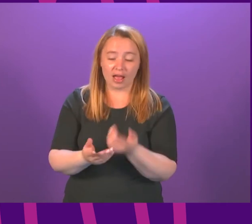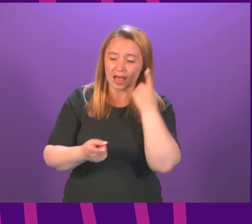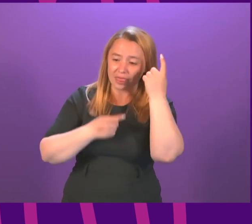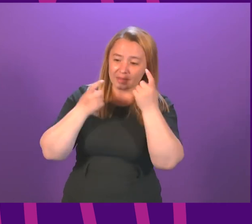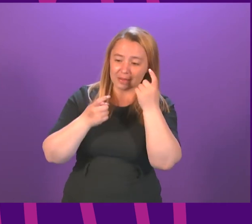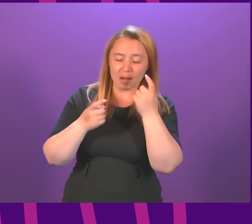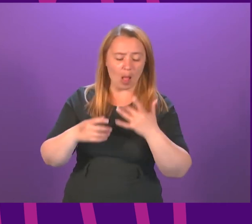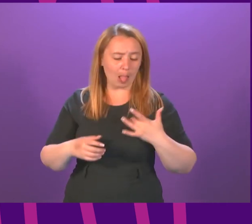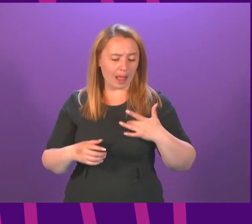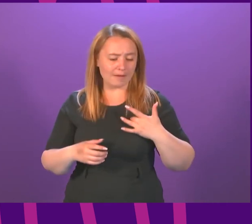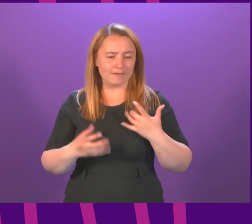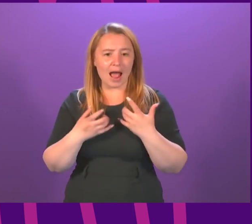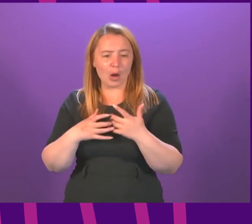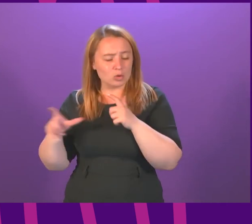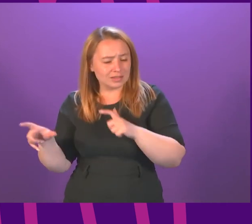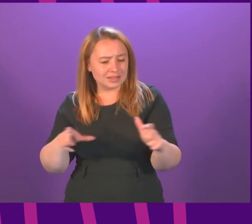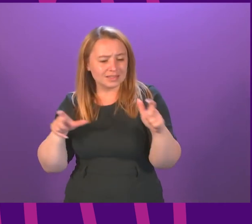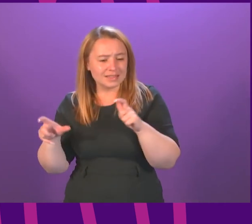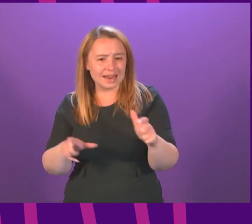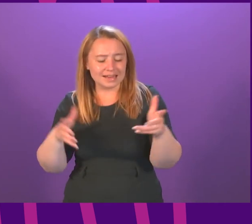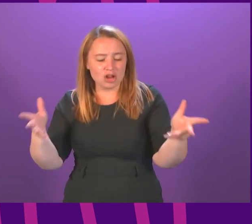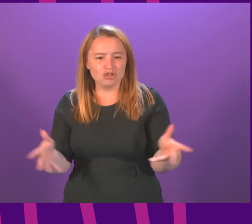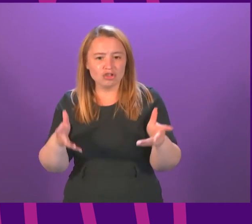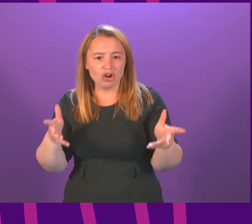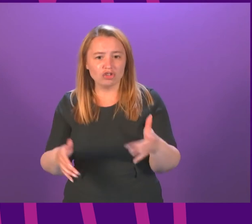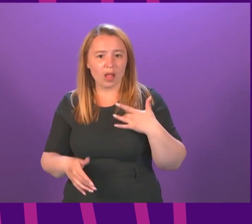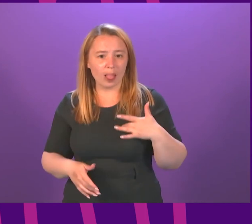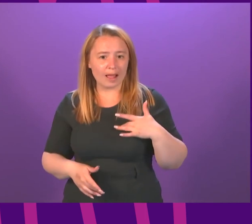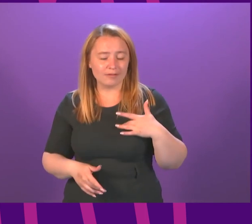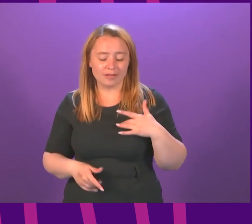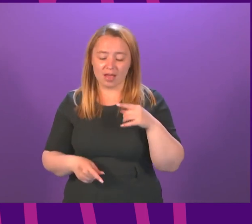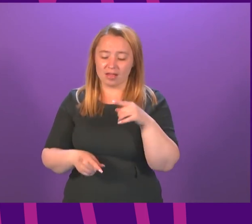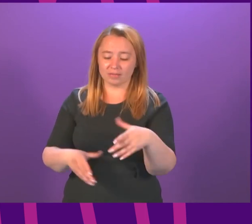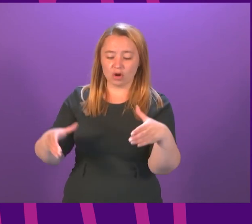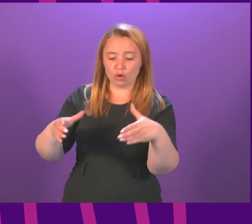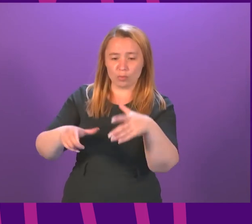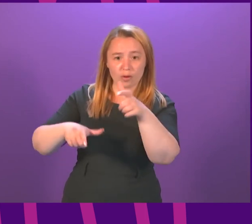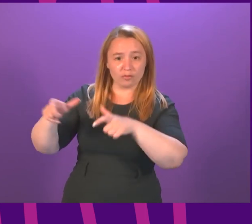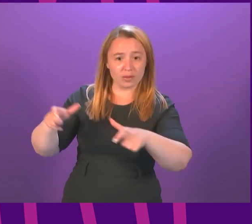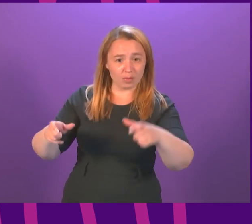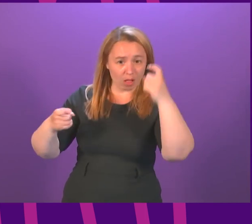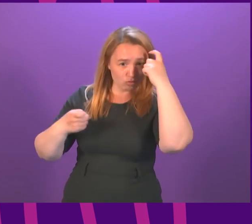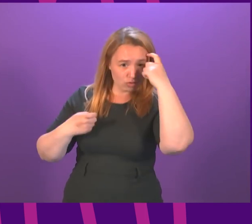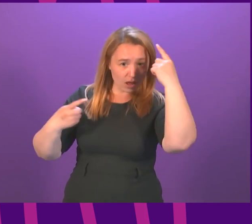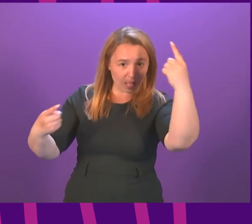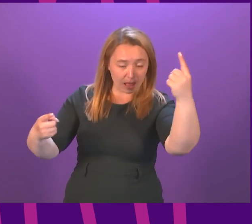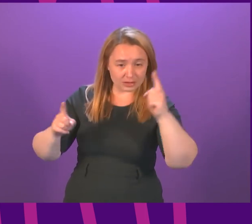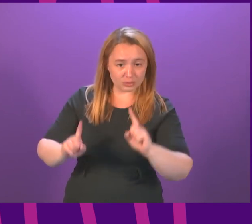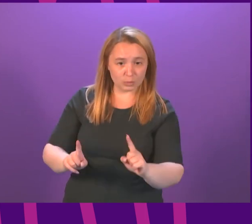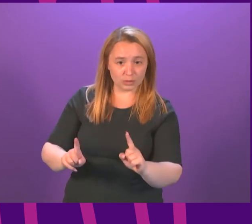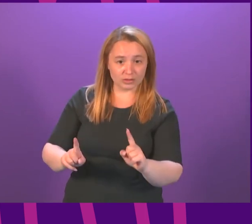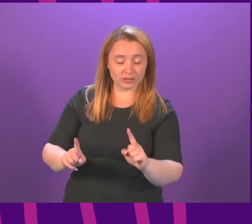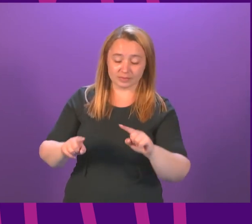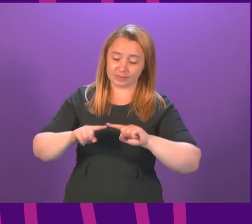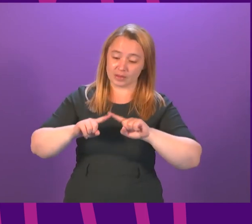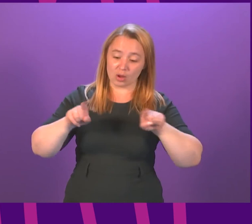and nurture life on this planet. You will find a group of people who realise that we